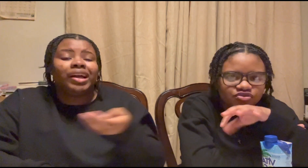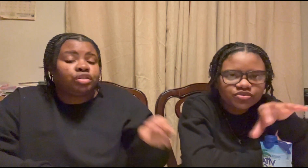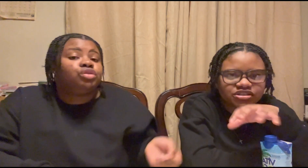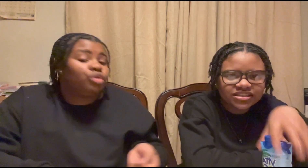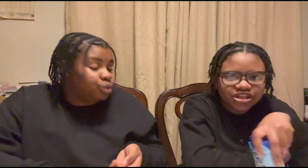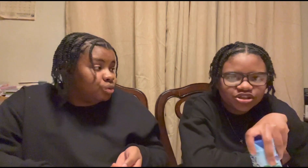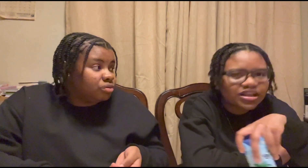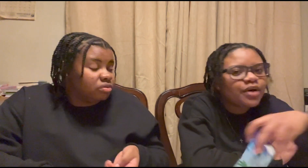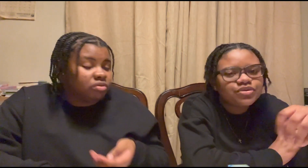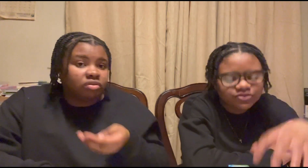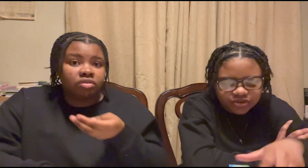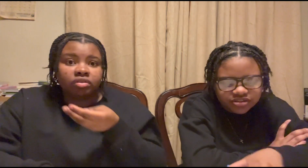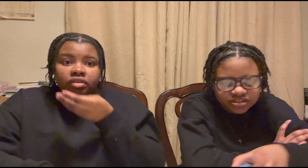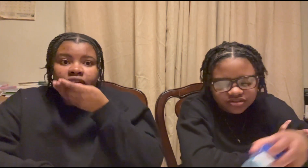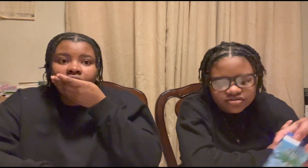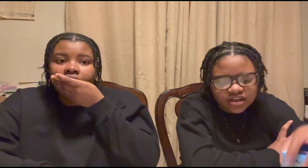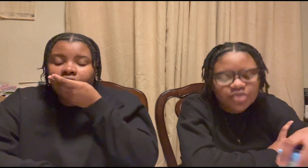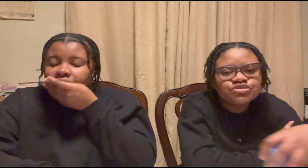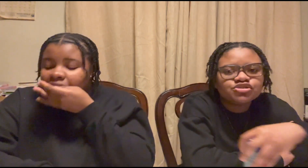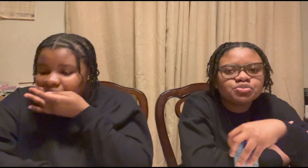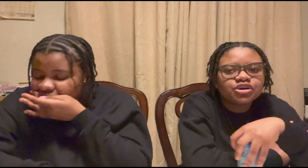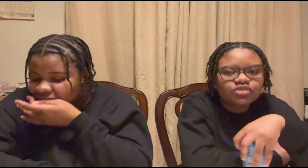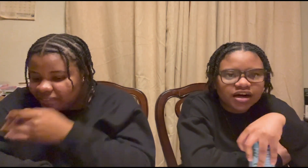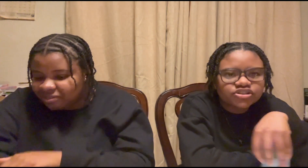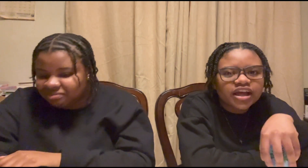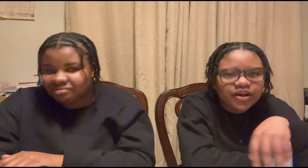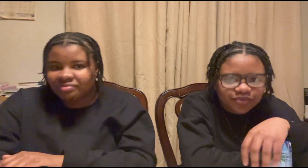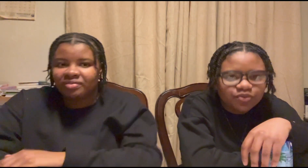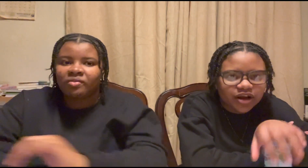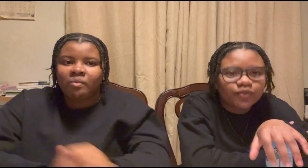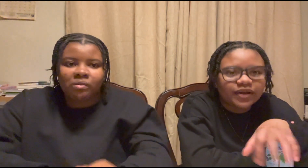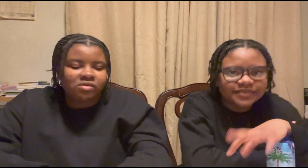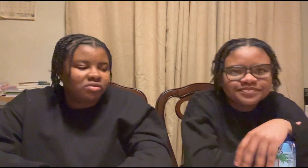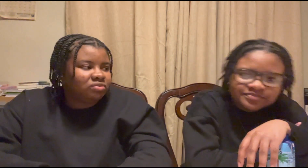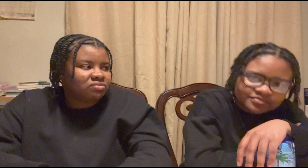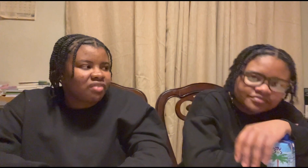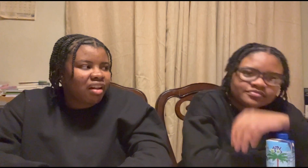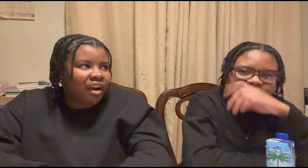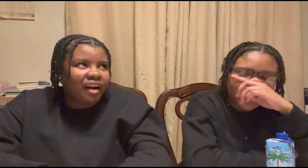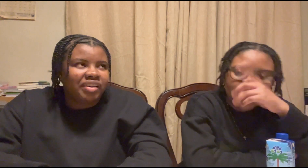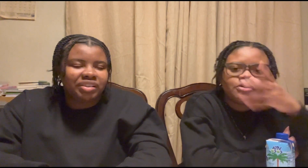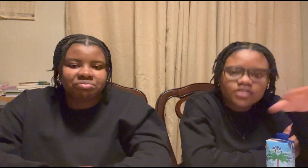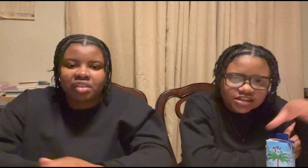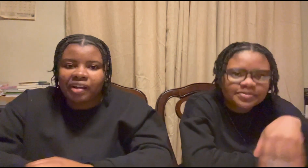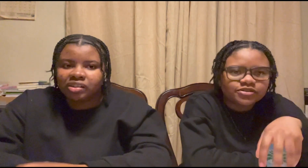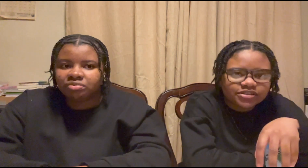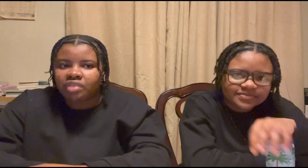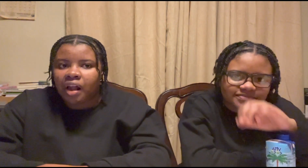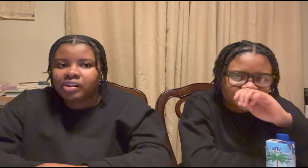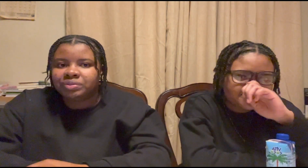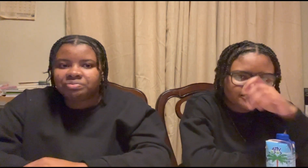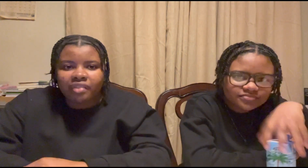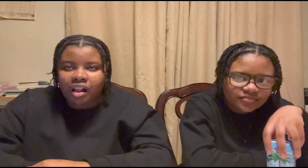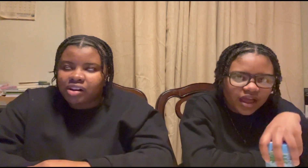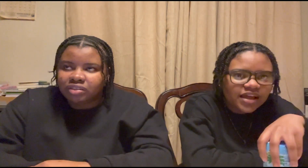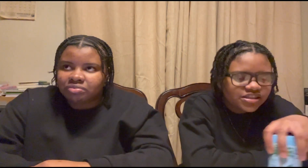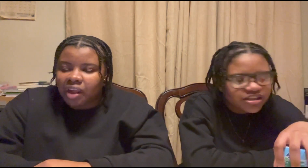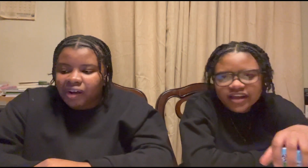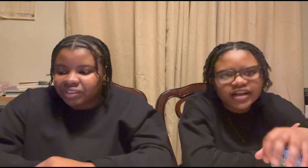to wear sneakers i wouldn't wear sneakers i would just wear crocs everywhere i went i'm a crocs person it's like a